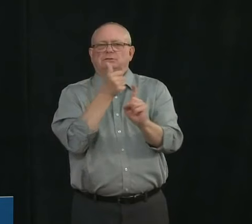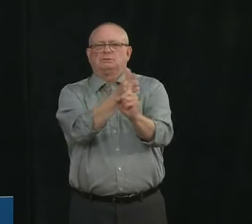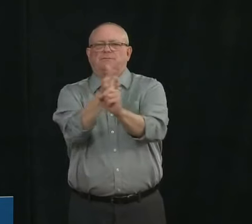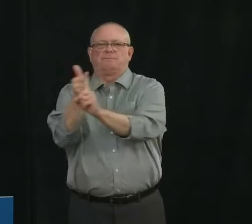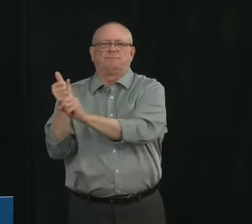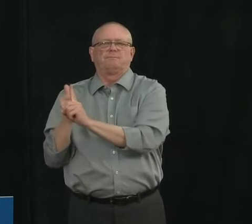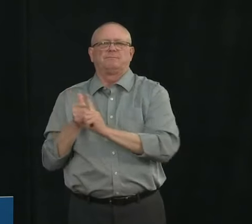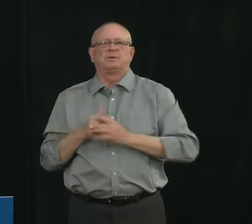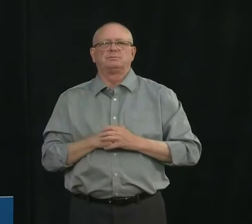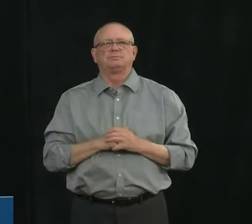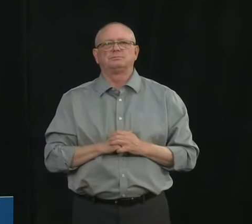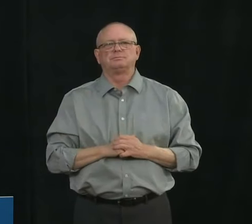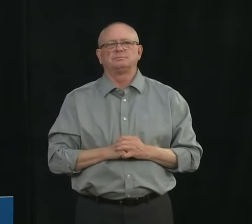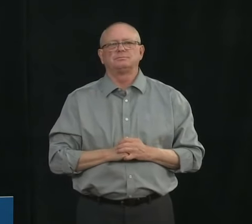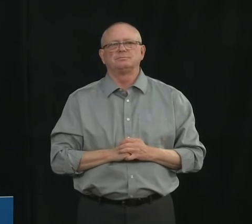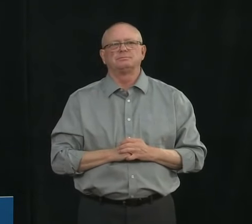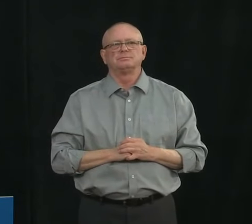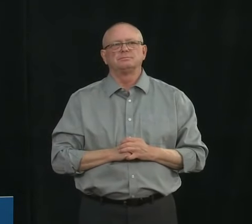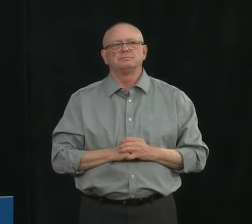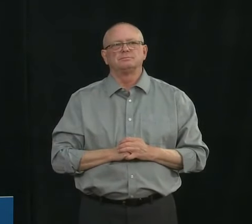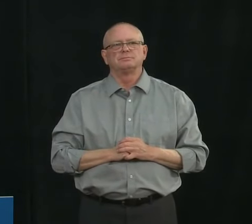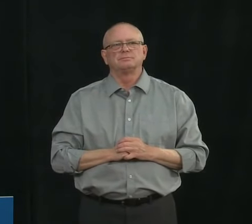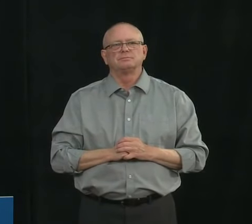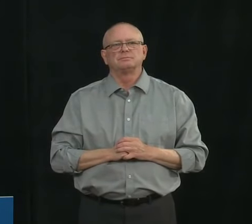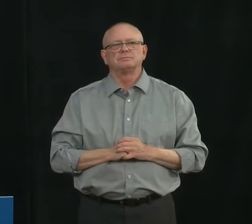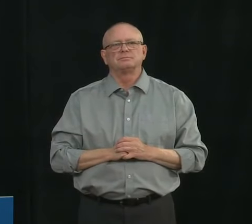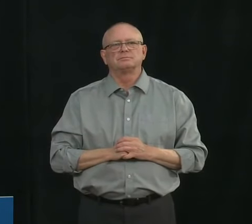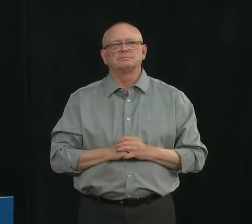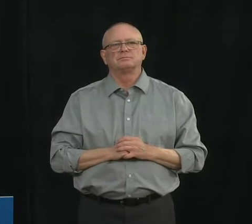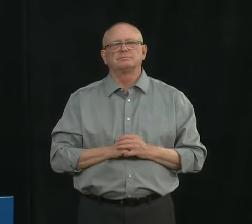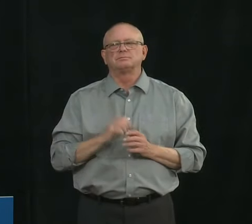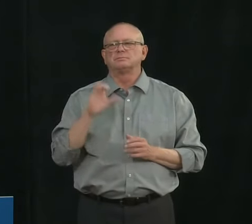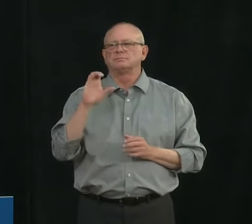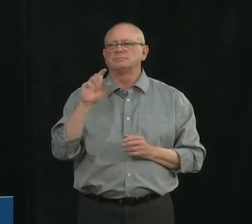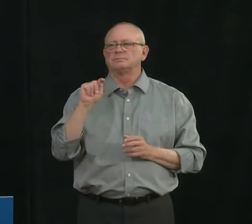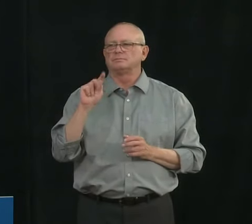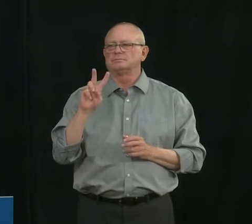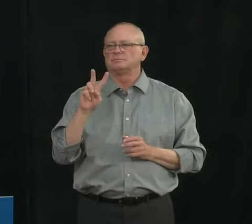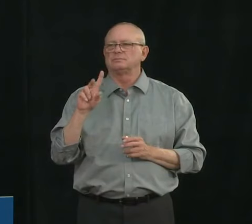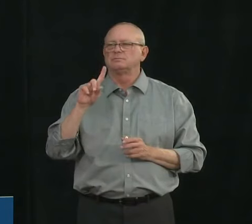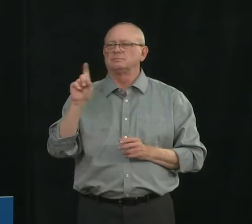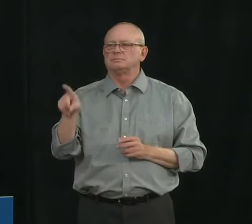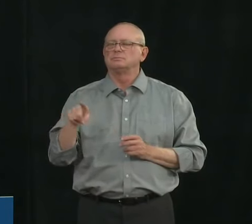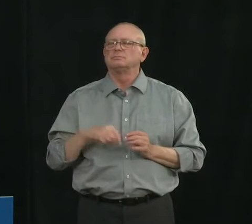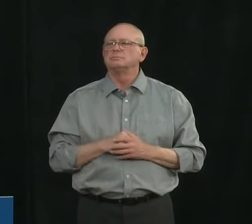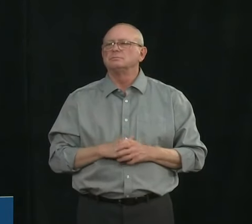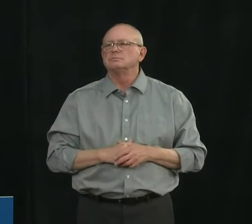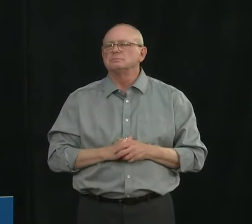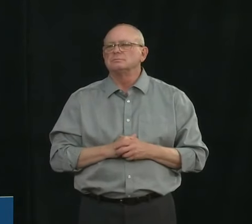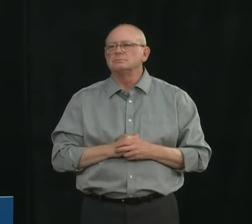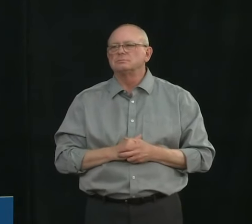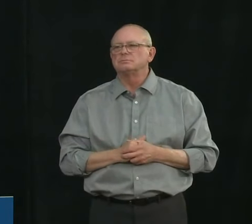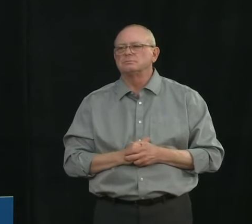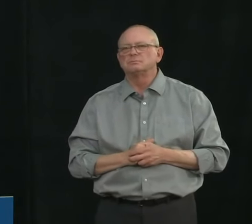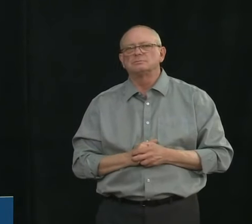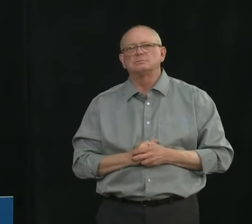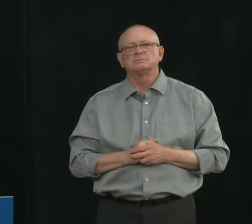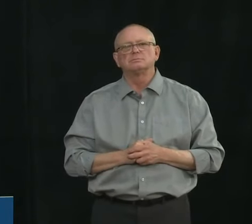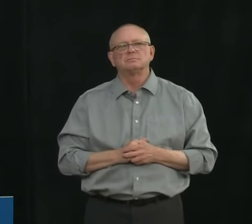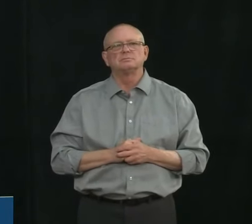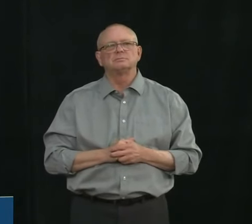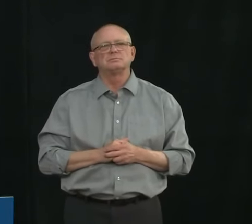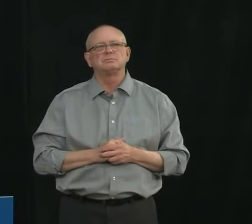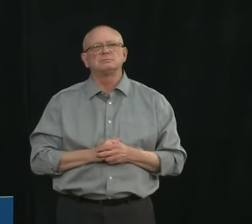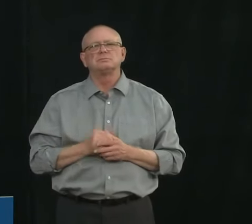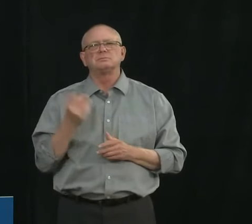kevin nimick ctv hi dr hinshaw you announced expanded testing earlier for anyone who wants one